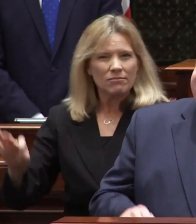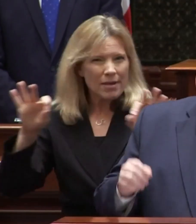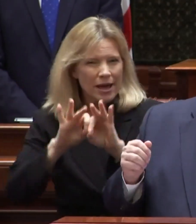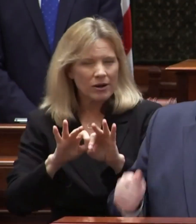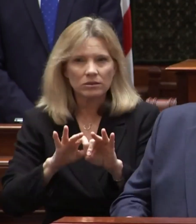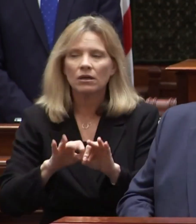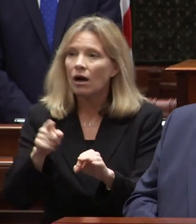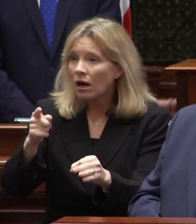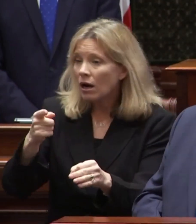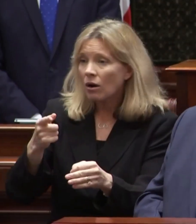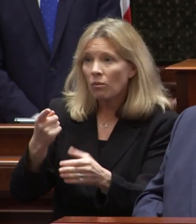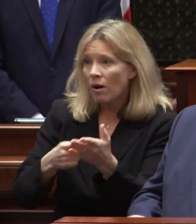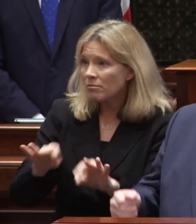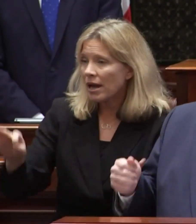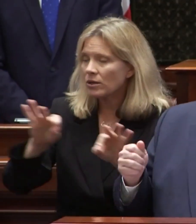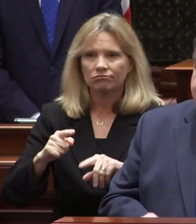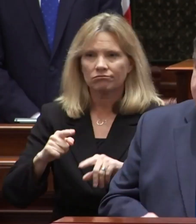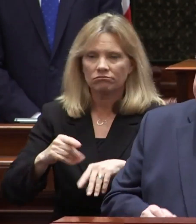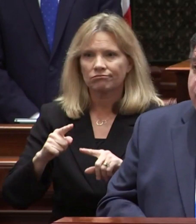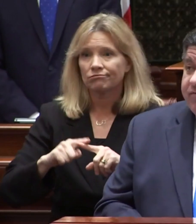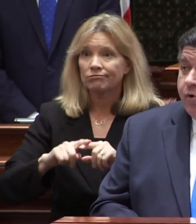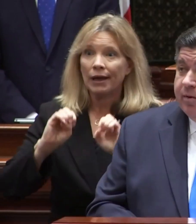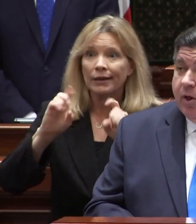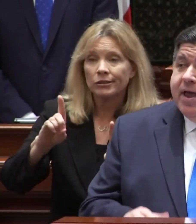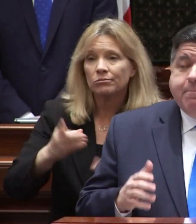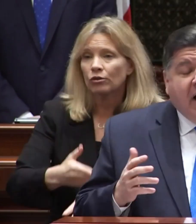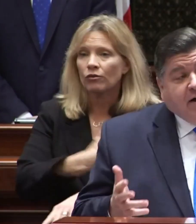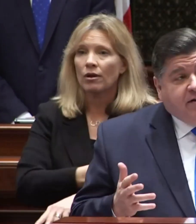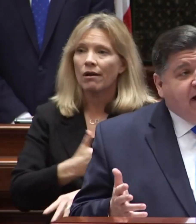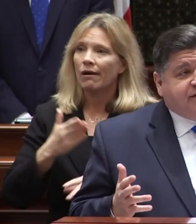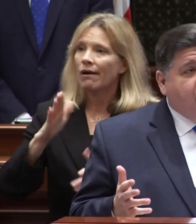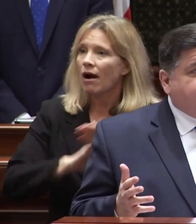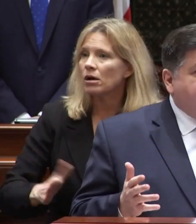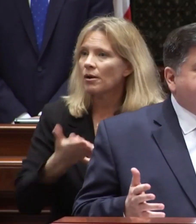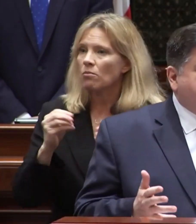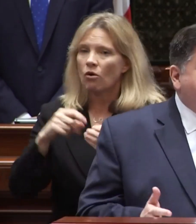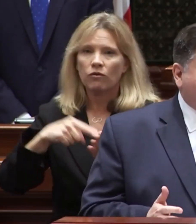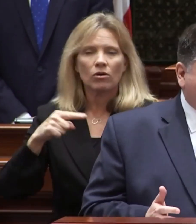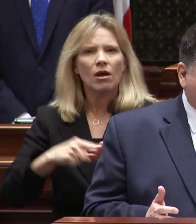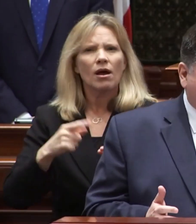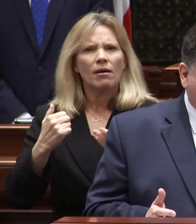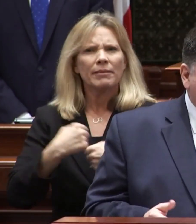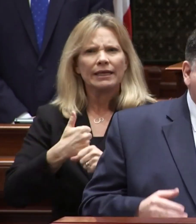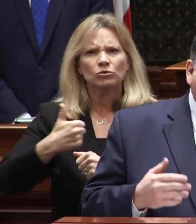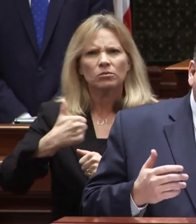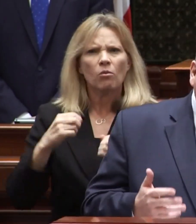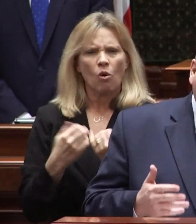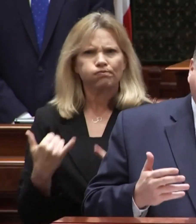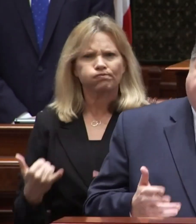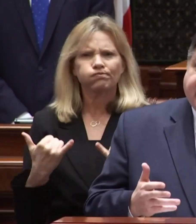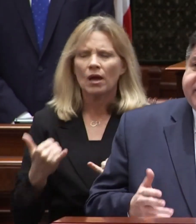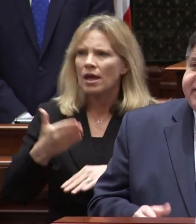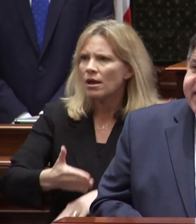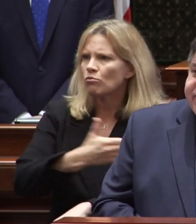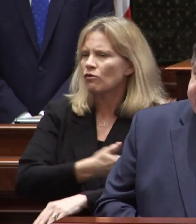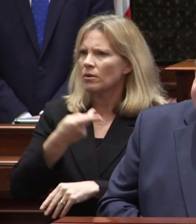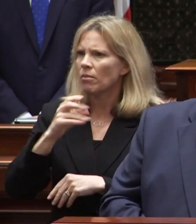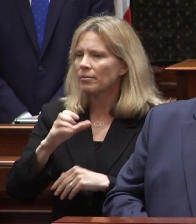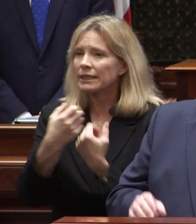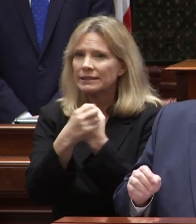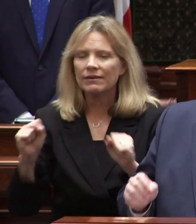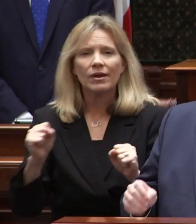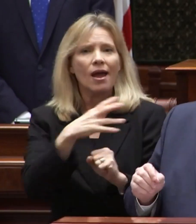matters improving education and making college more affordable modernizing our transportation systems improving public